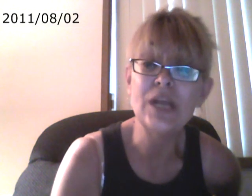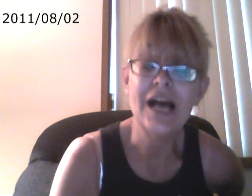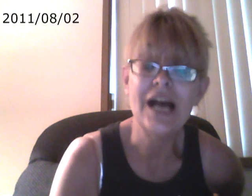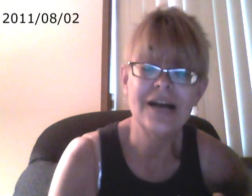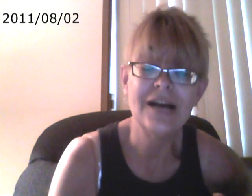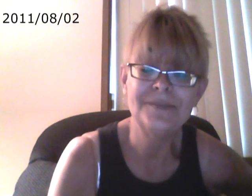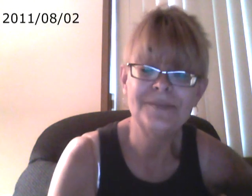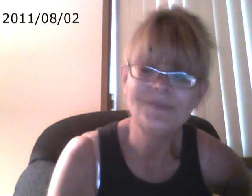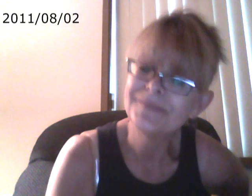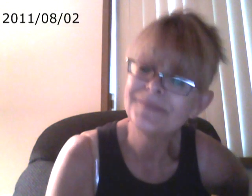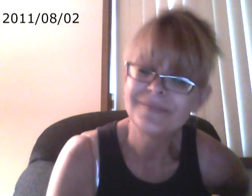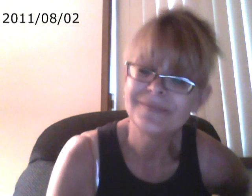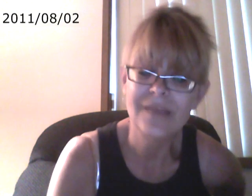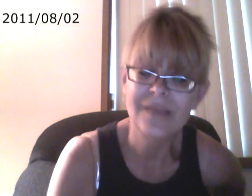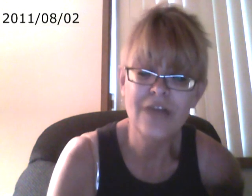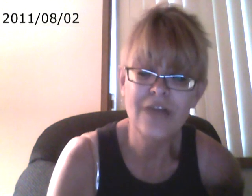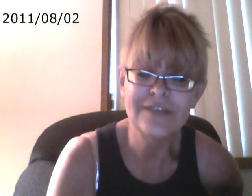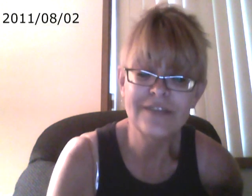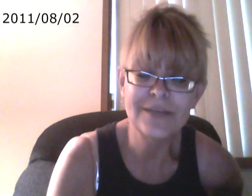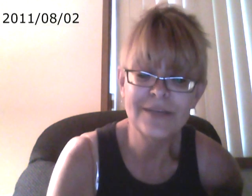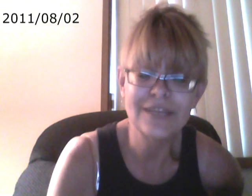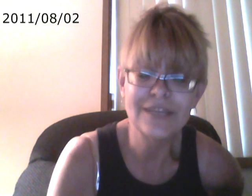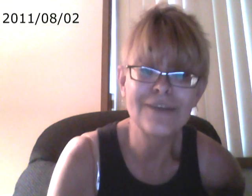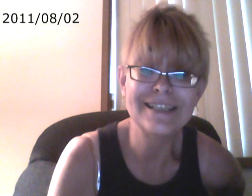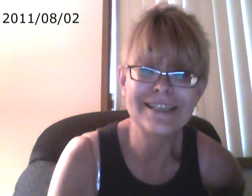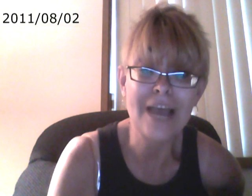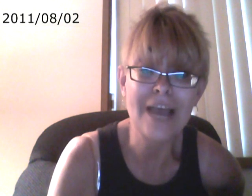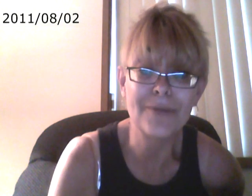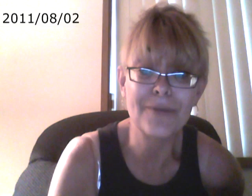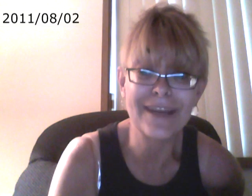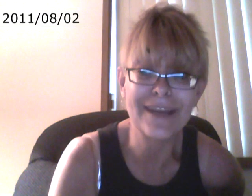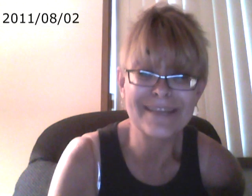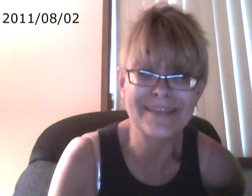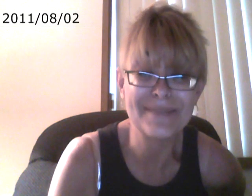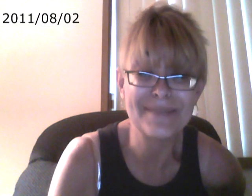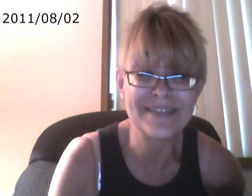Um, I'll fill anybody in when it's up and running. Peace out.